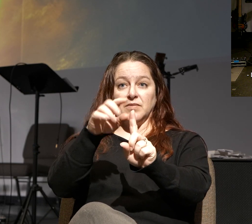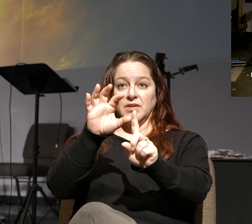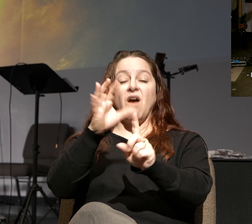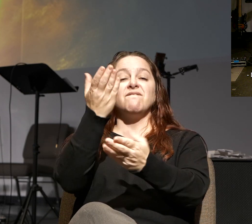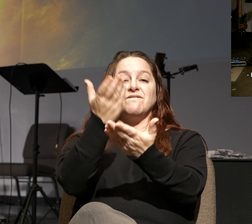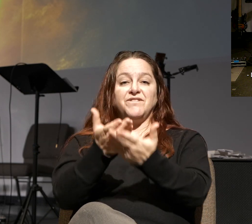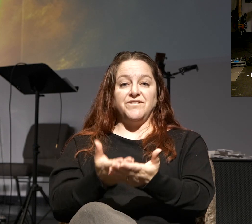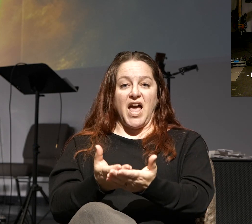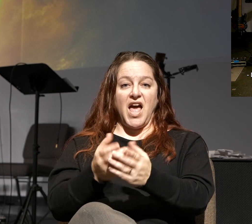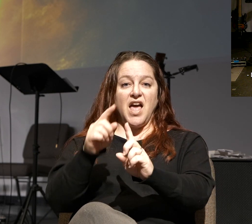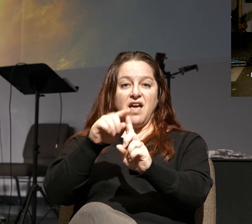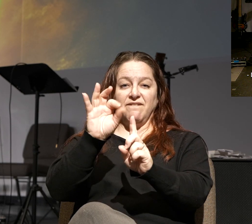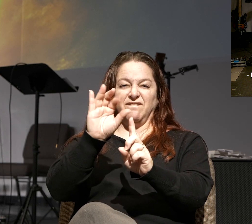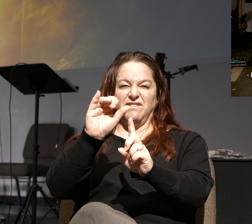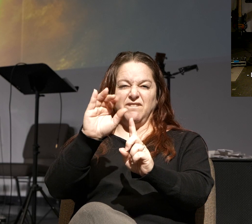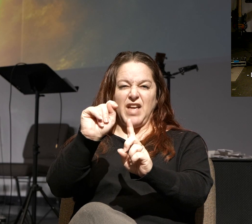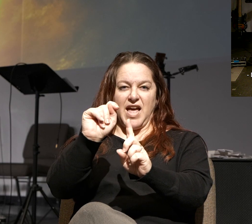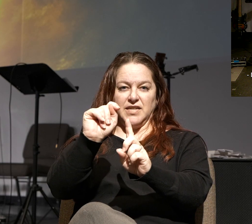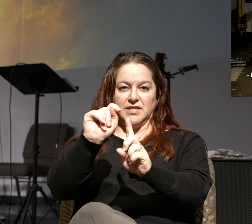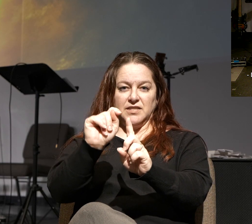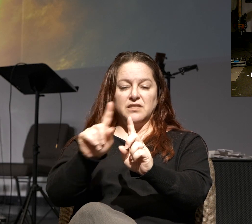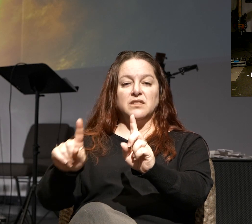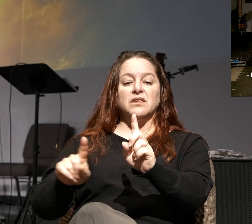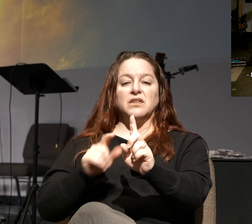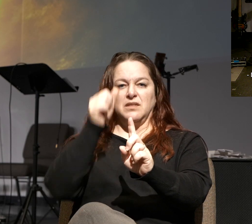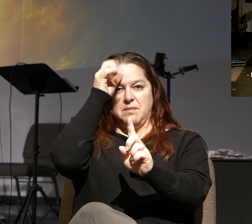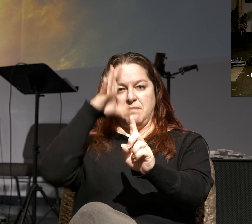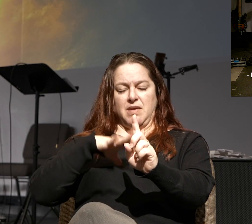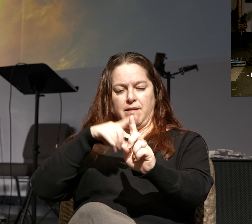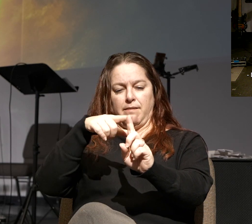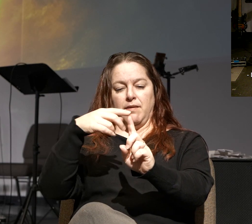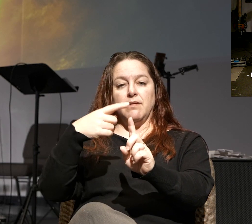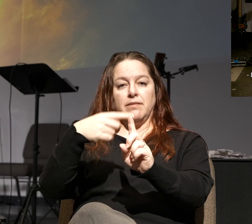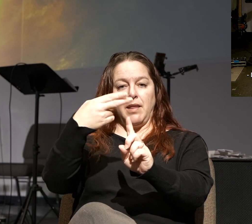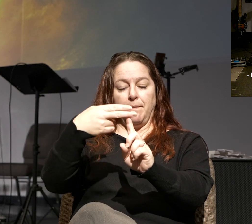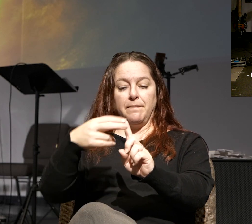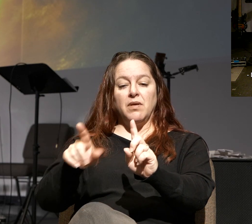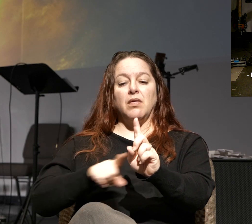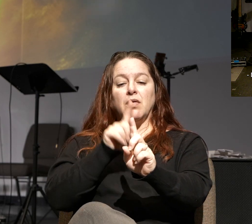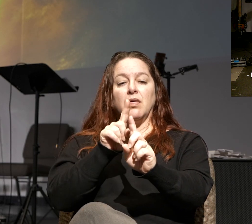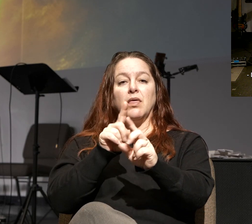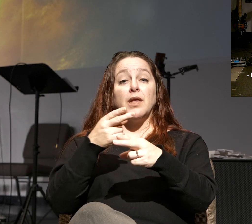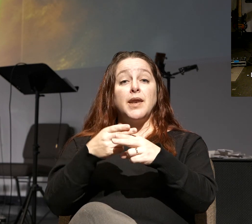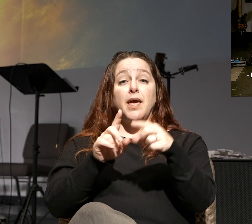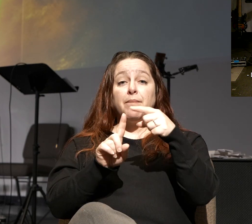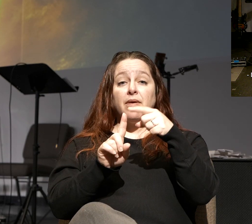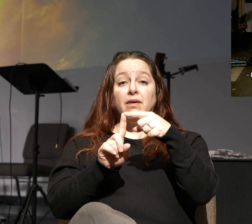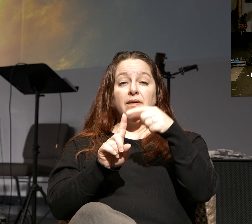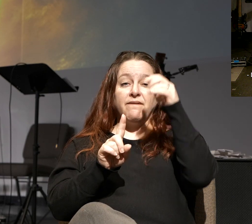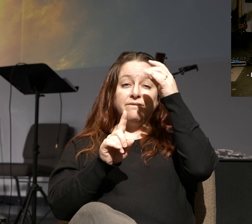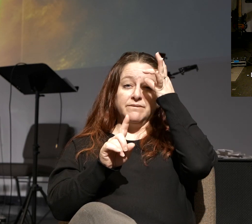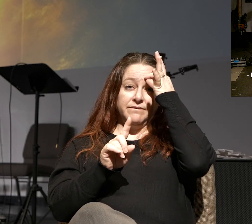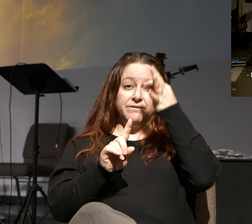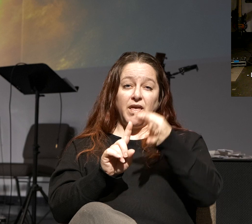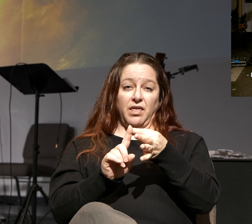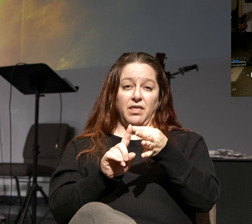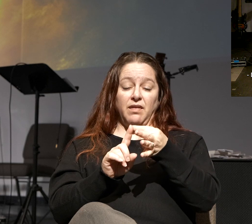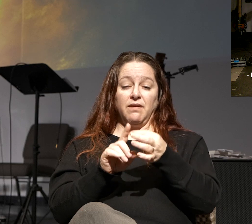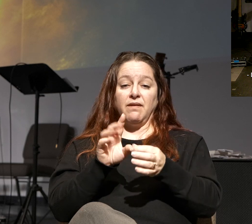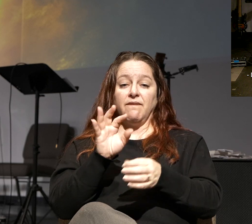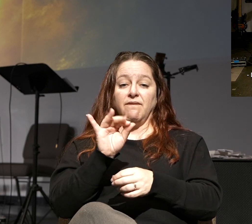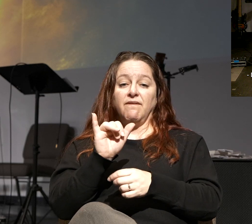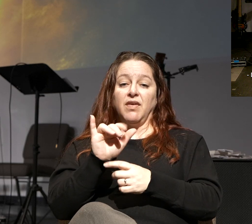fact is here. This would be God's Word. And the second would be faith. Faith would be directly behind Him,